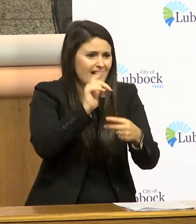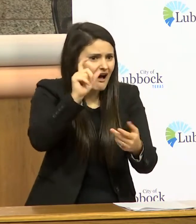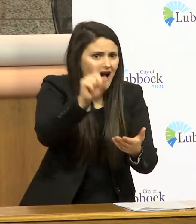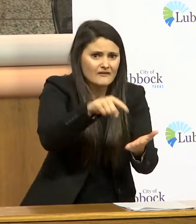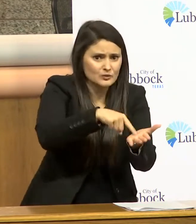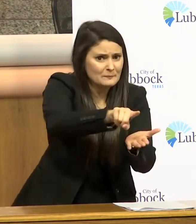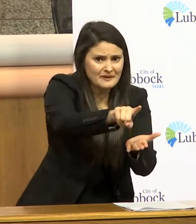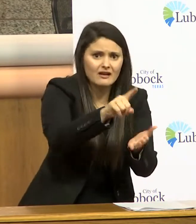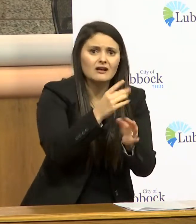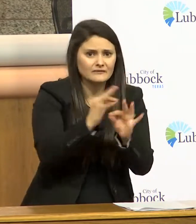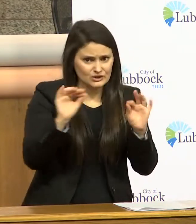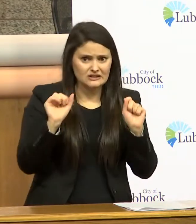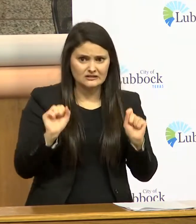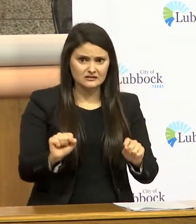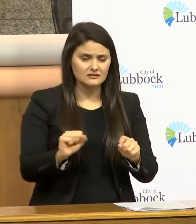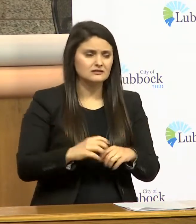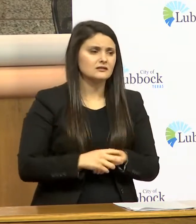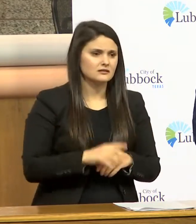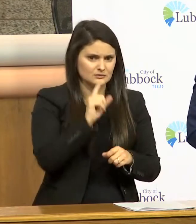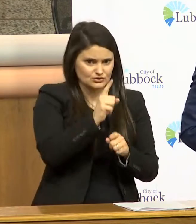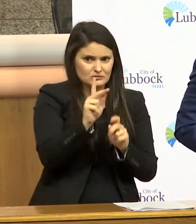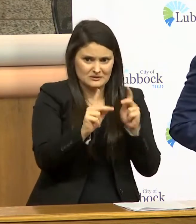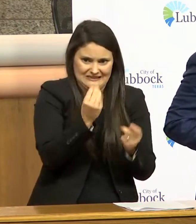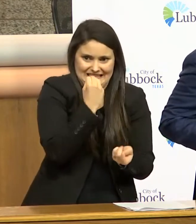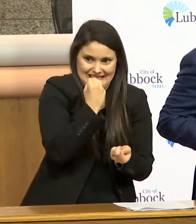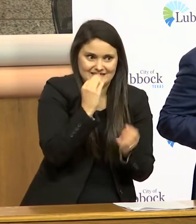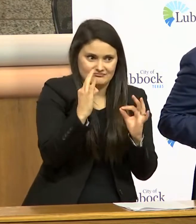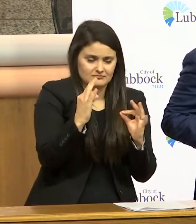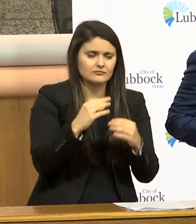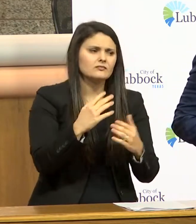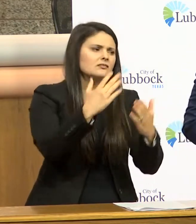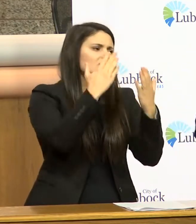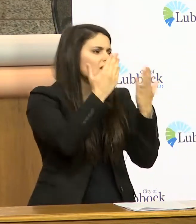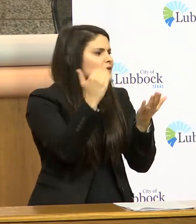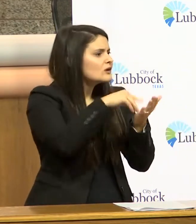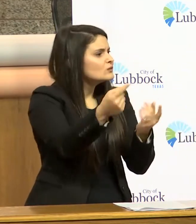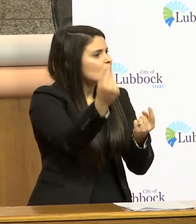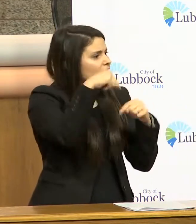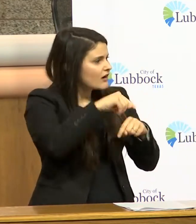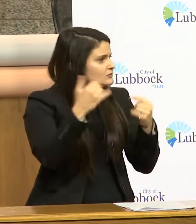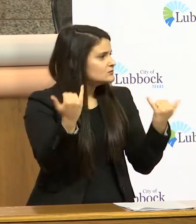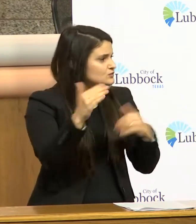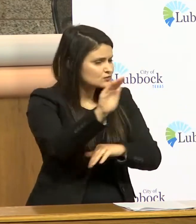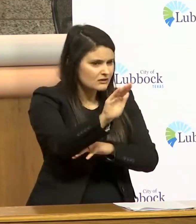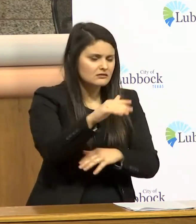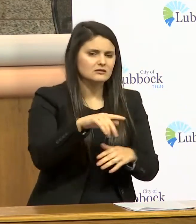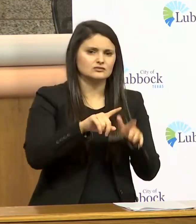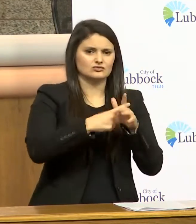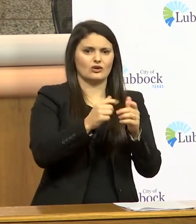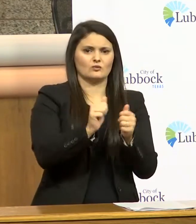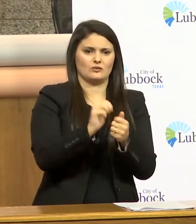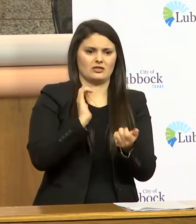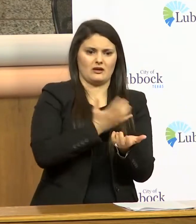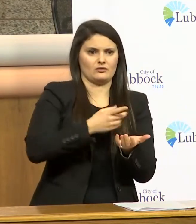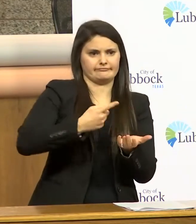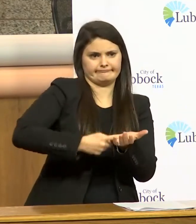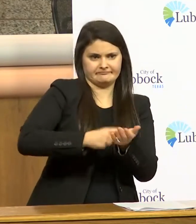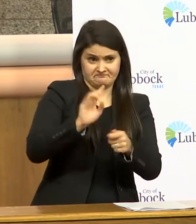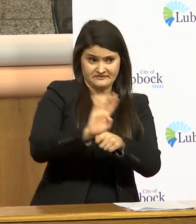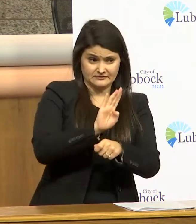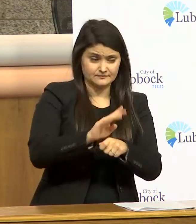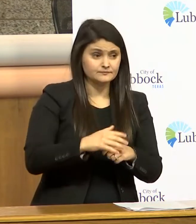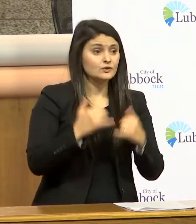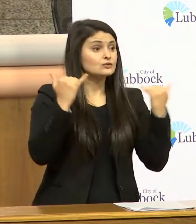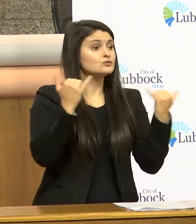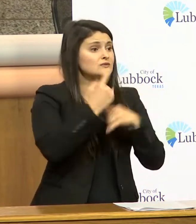our people fed all right okay now thank you for being here and let's move to the to the business of the day today we're